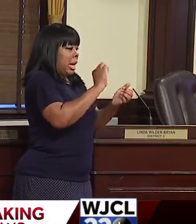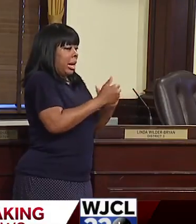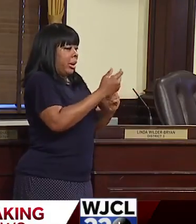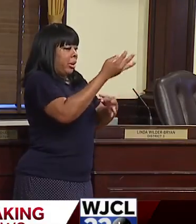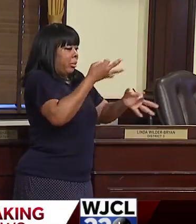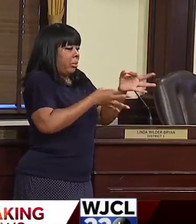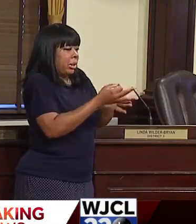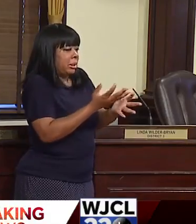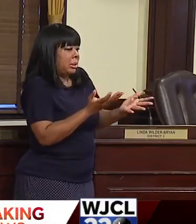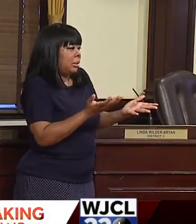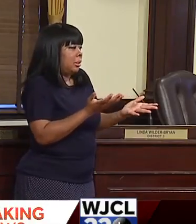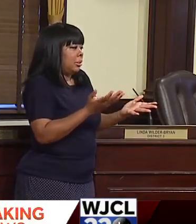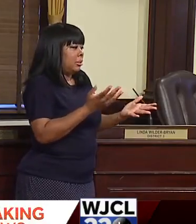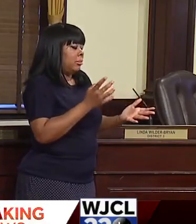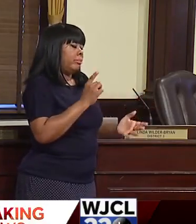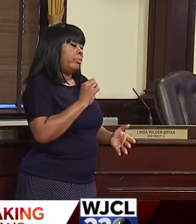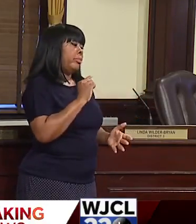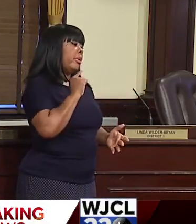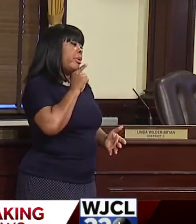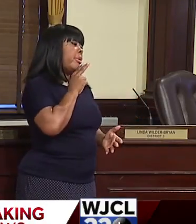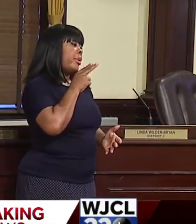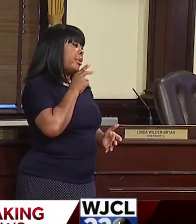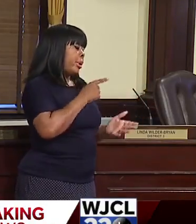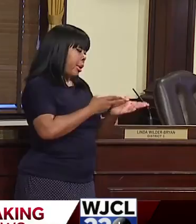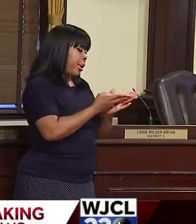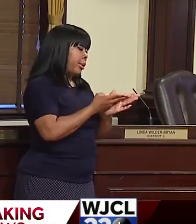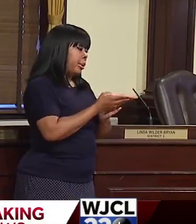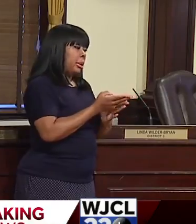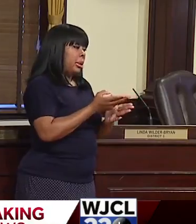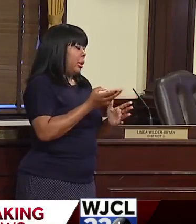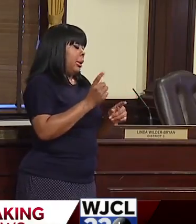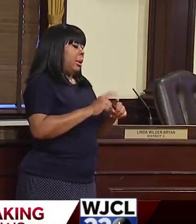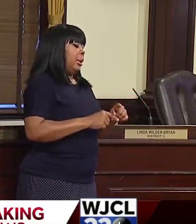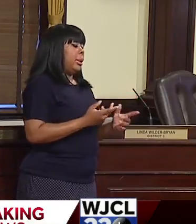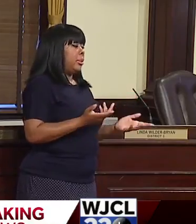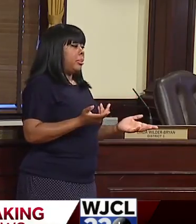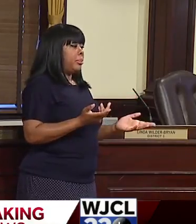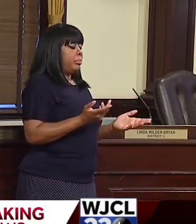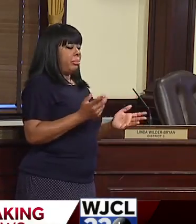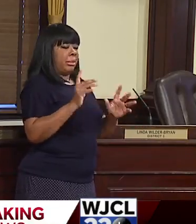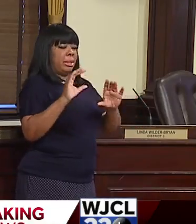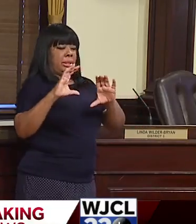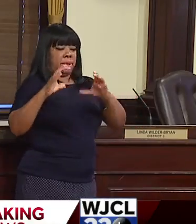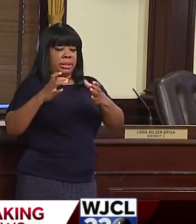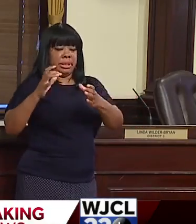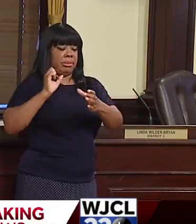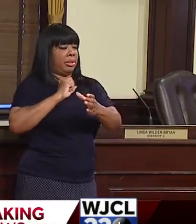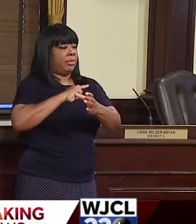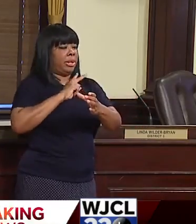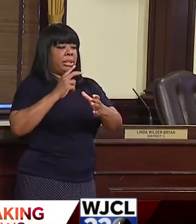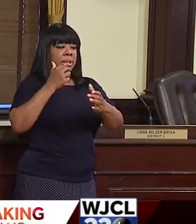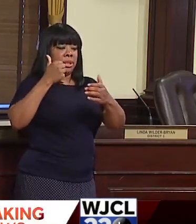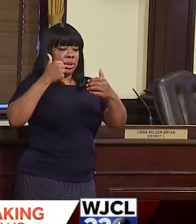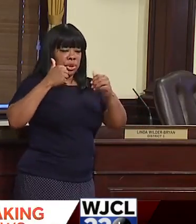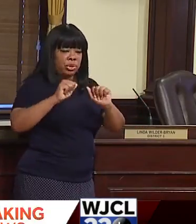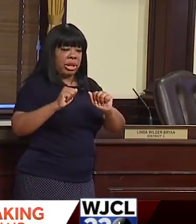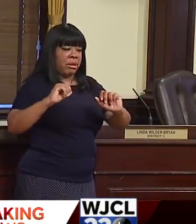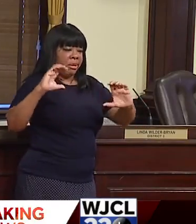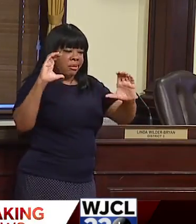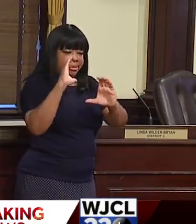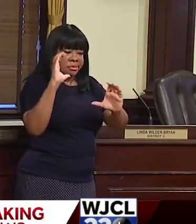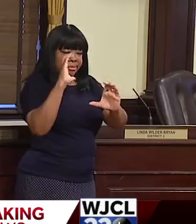place to do it. I'm really fortunate and blessed that team Savannah has done everything they have come done